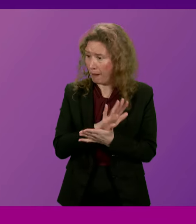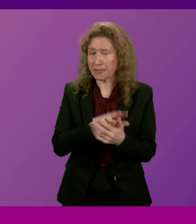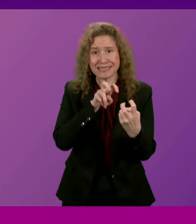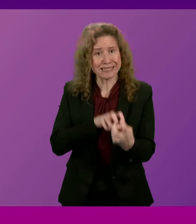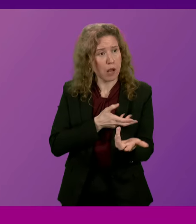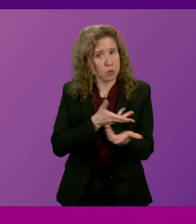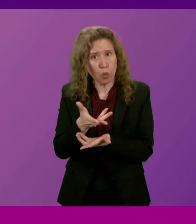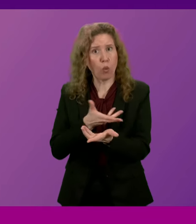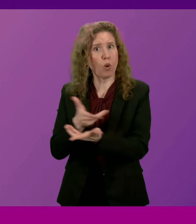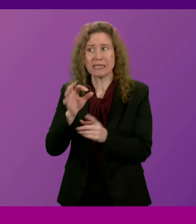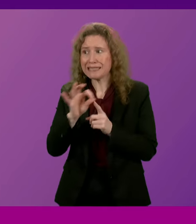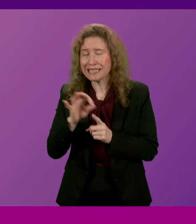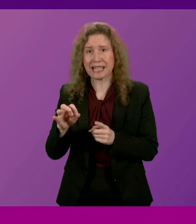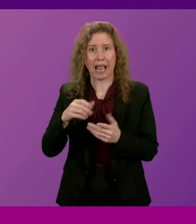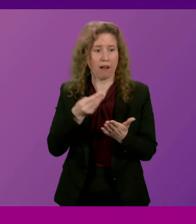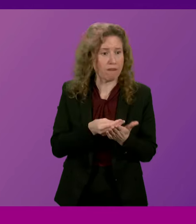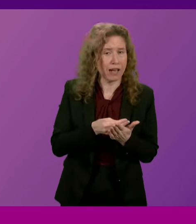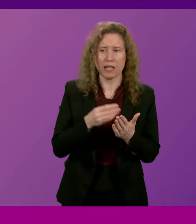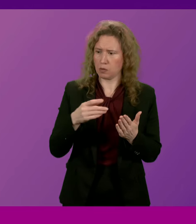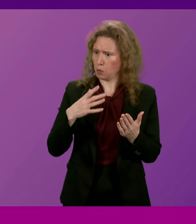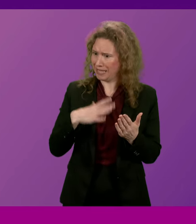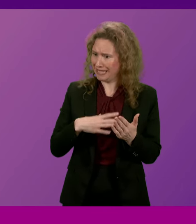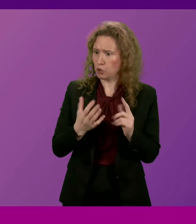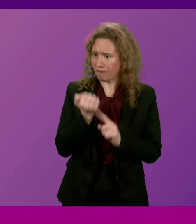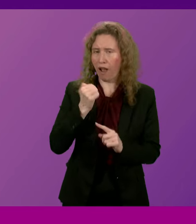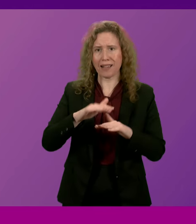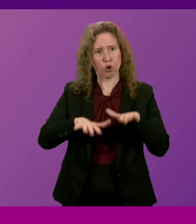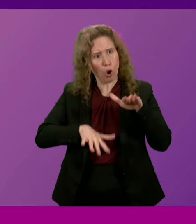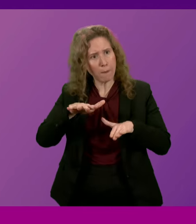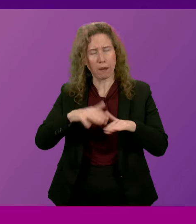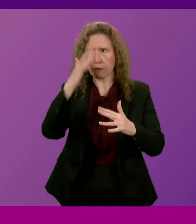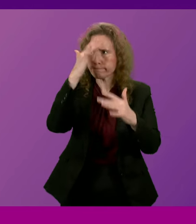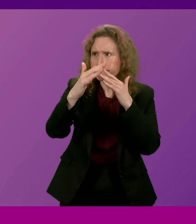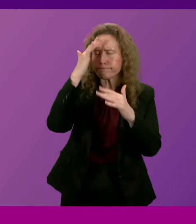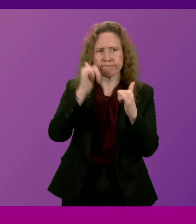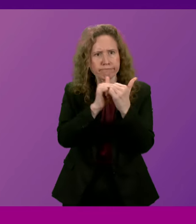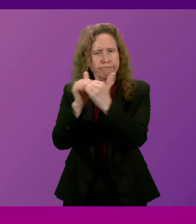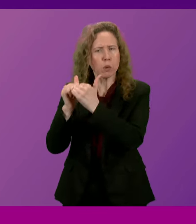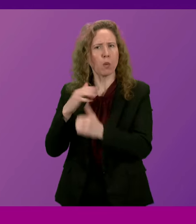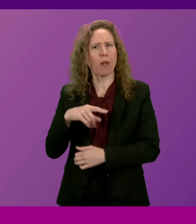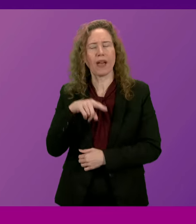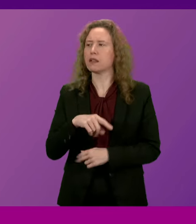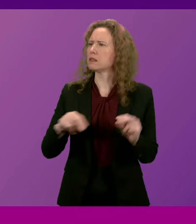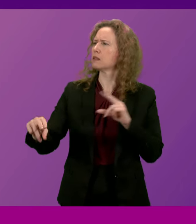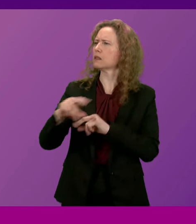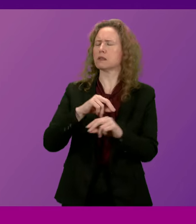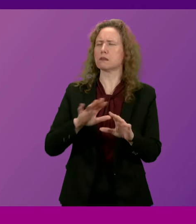we secure coming ground and in the spirit